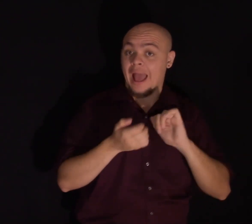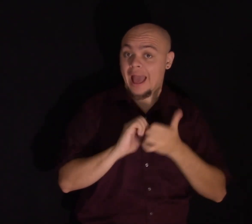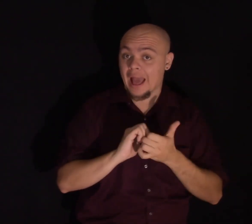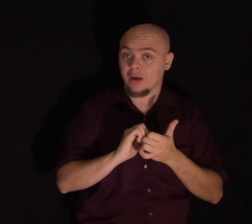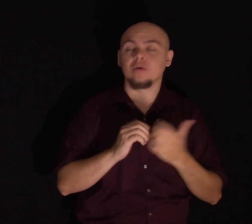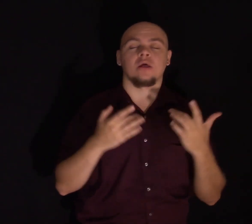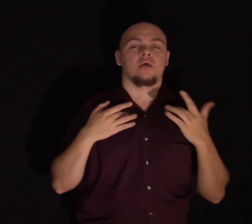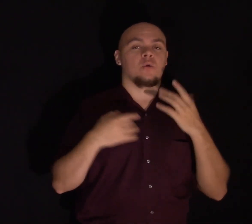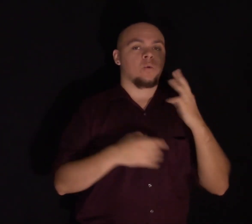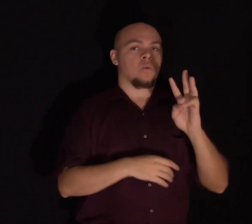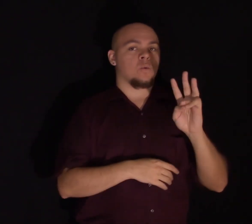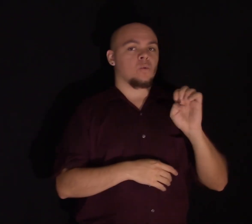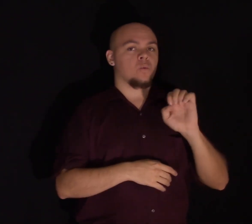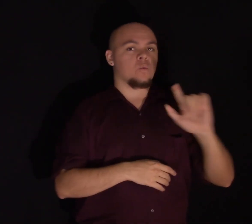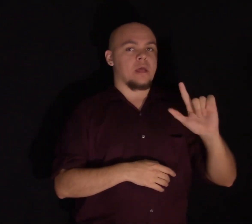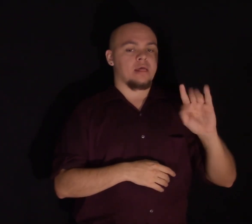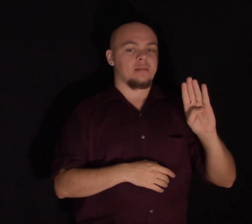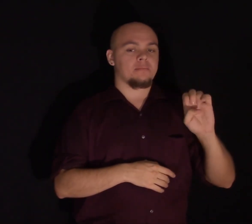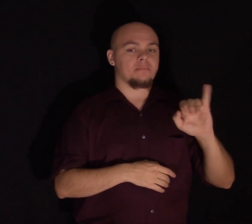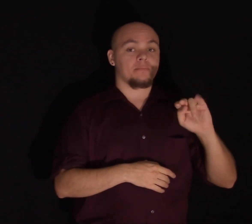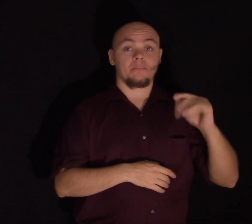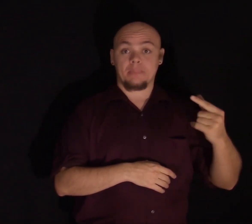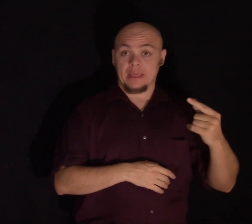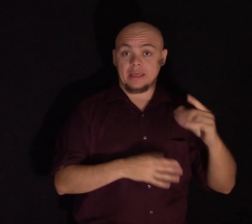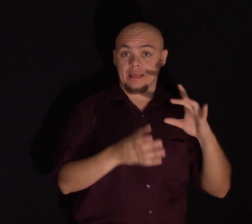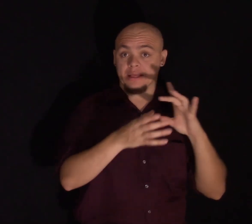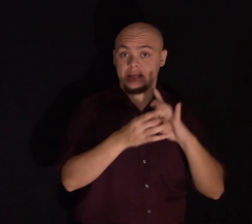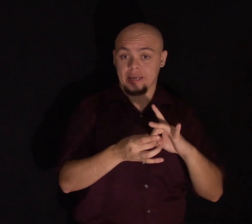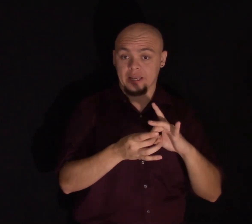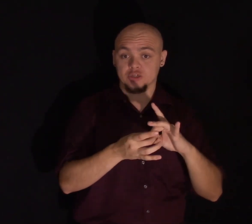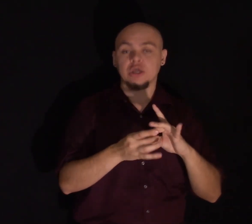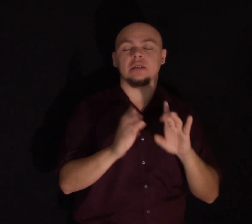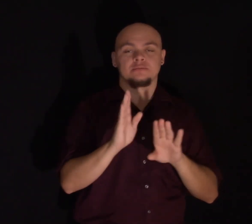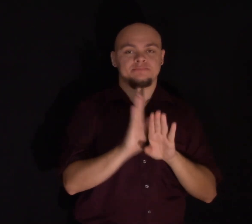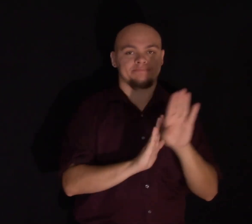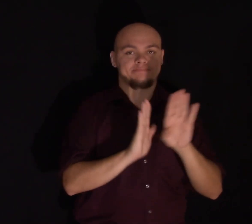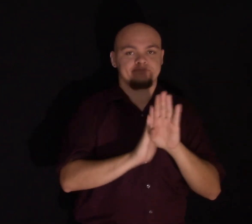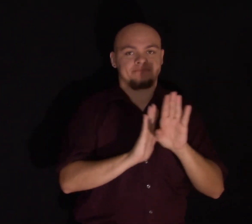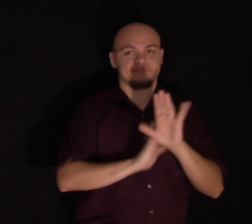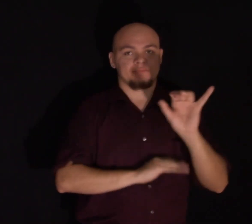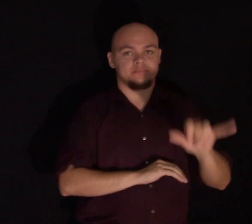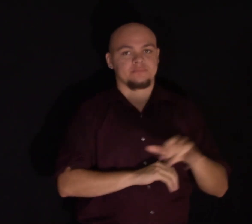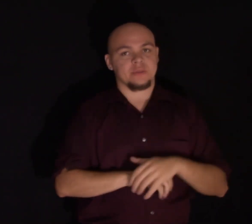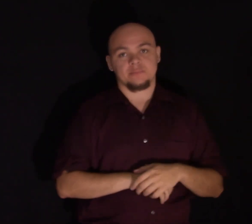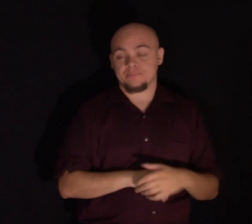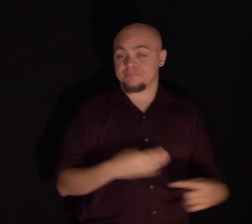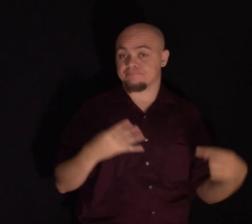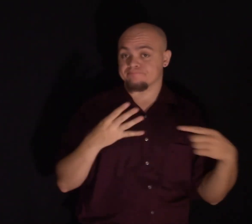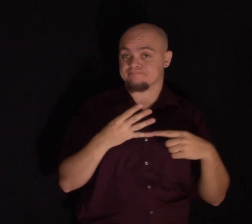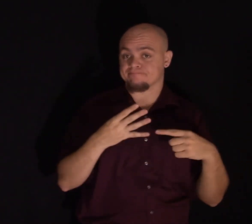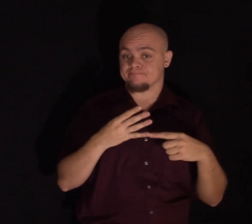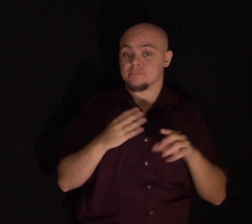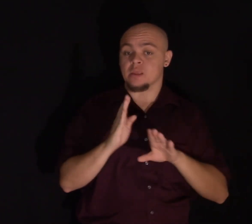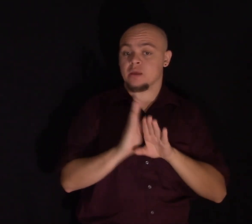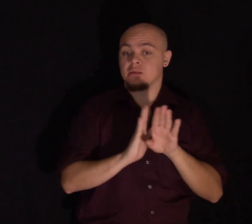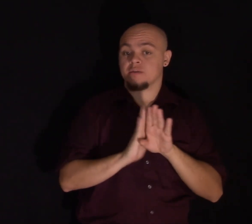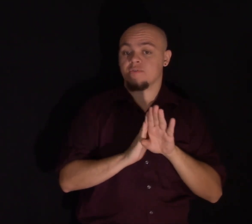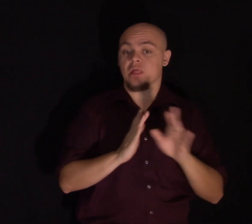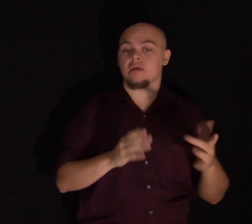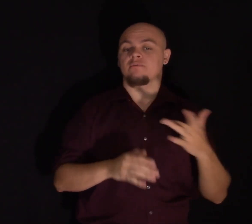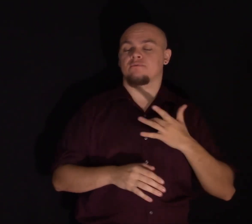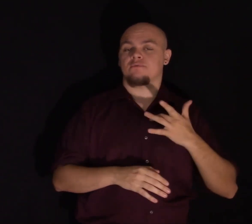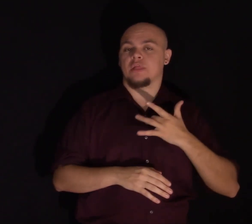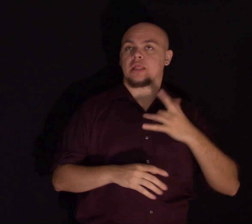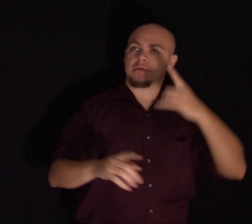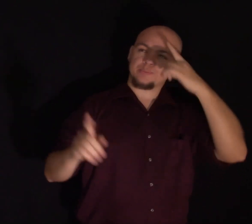wellbeing as the connections that I've illustrated show. We can cultivate a strong sense of